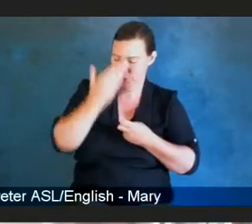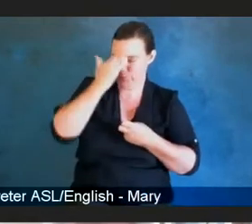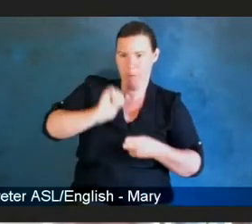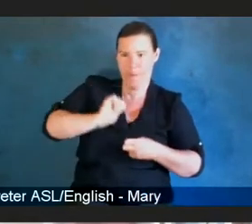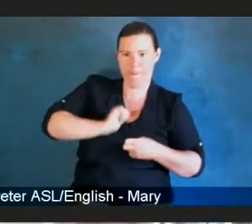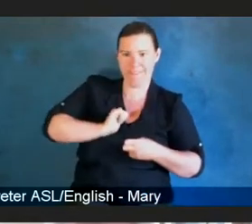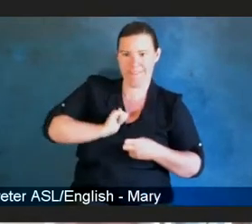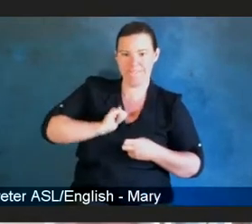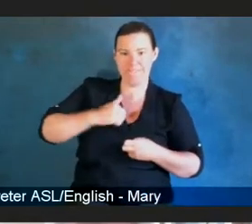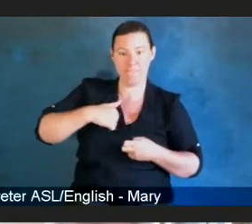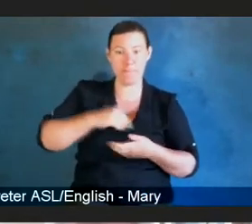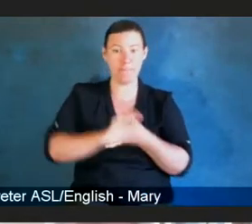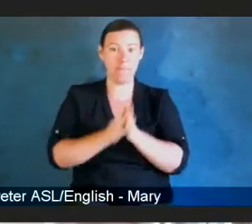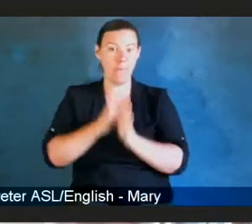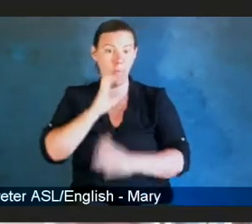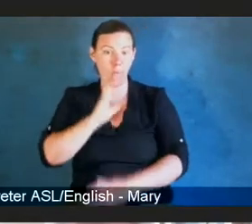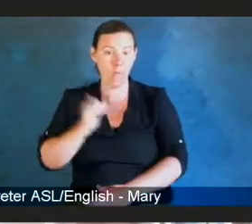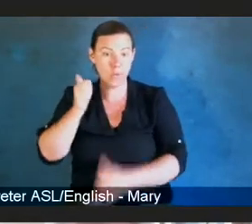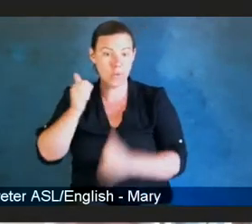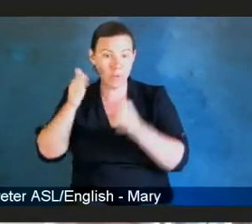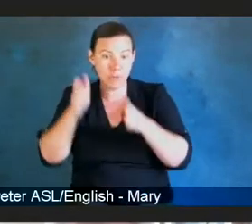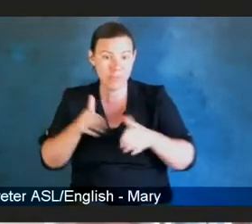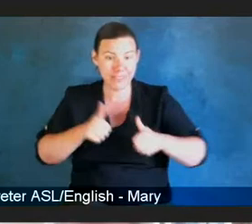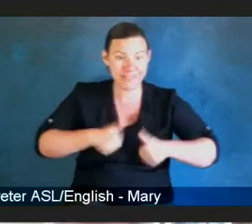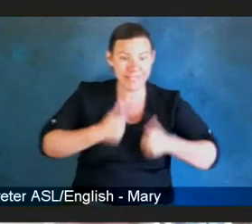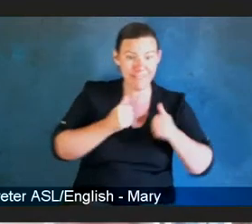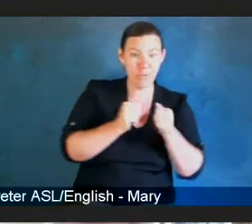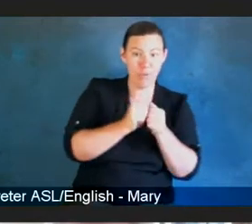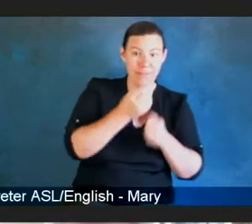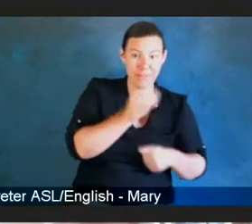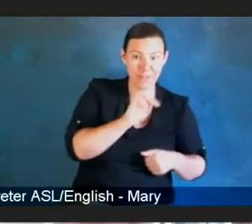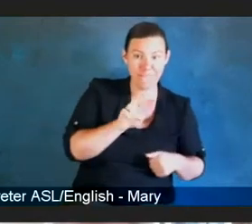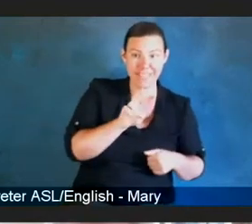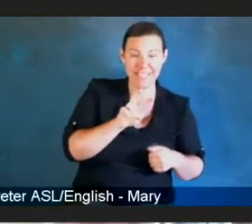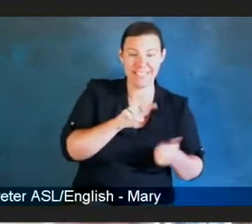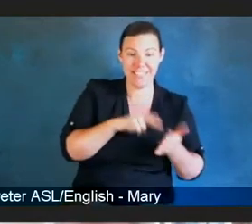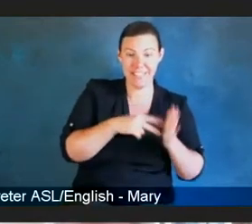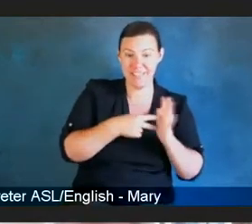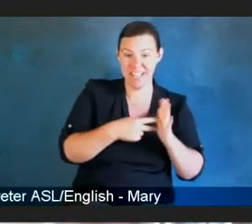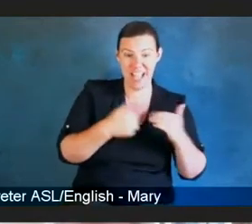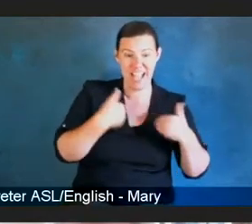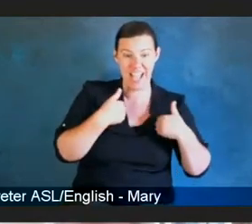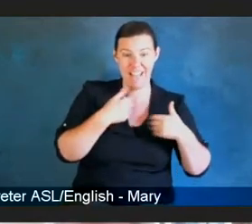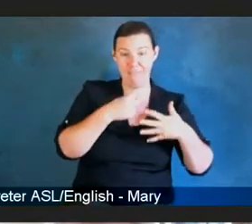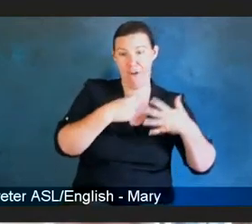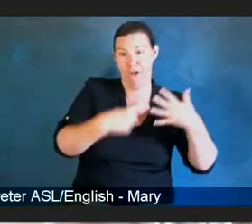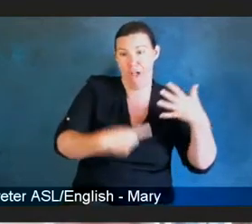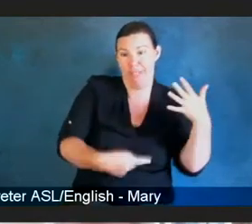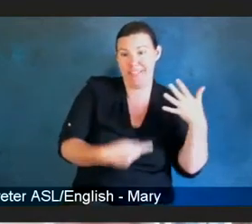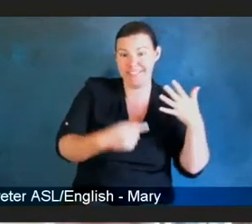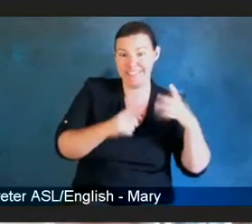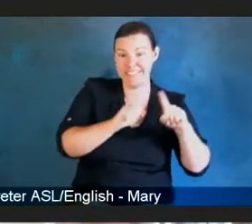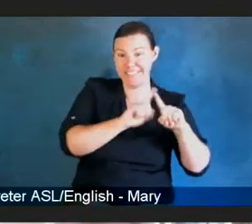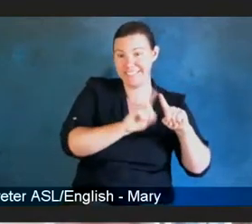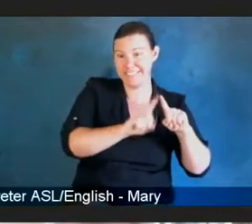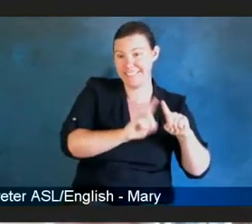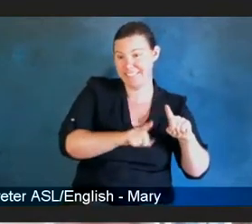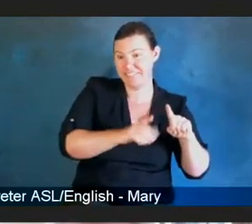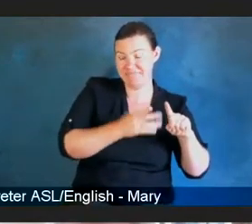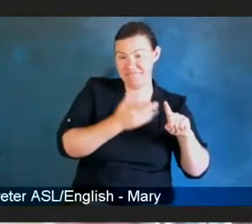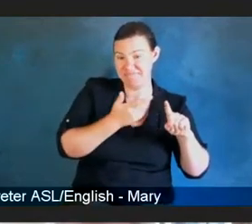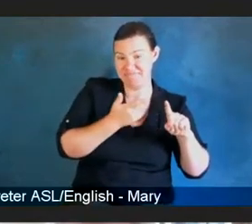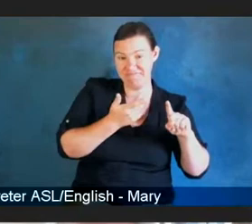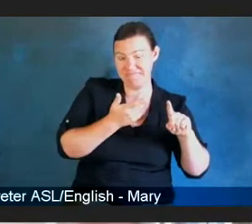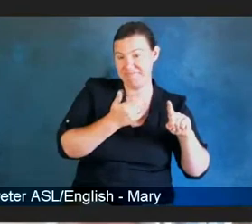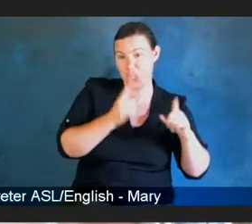living with HIV. I have all the complications of an individual who's my equivalent or my